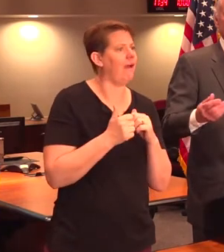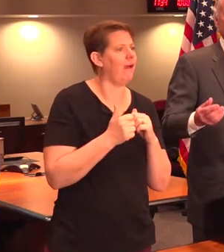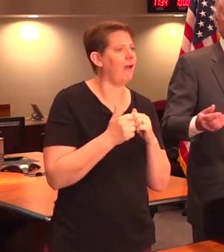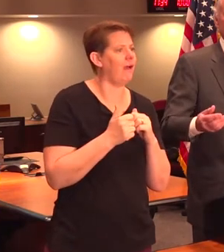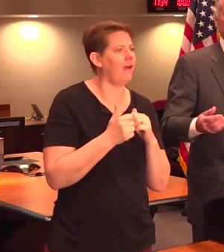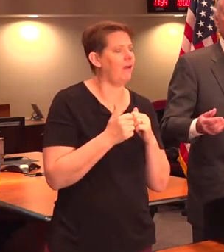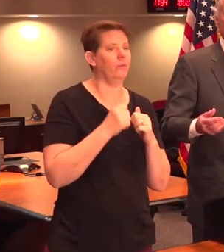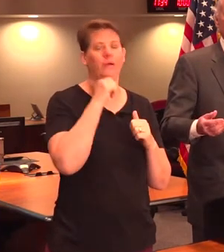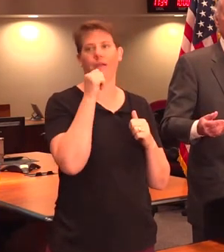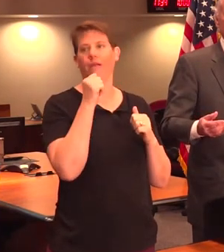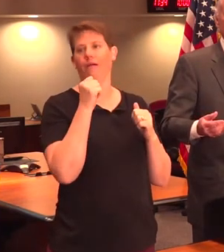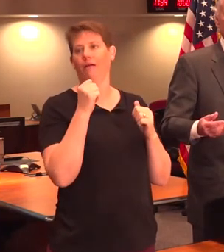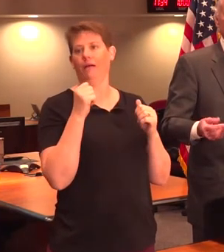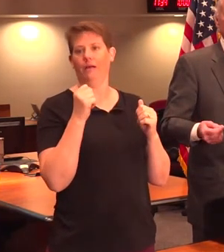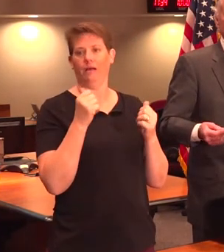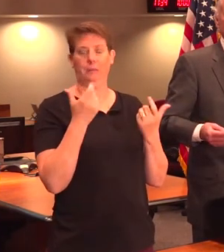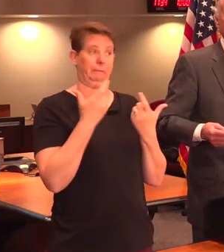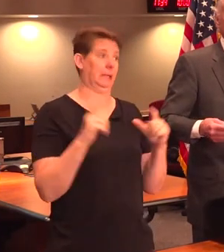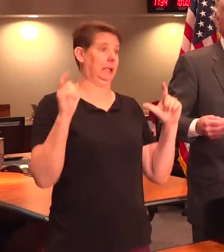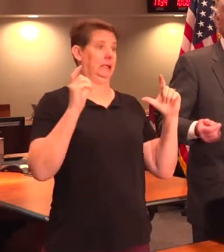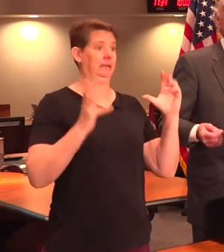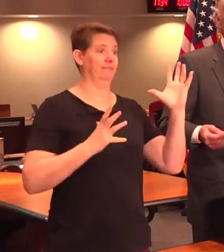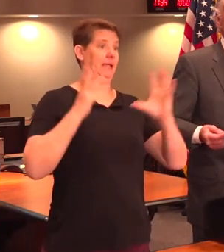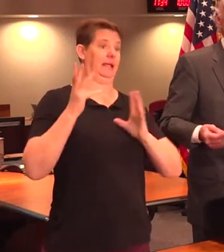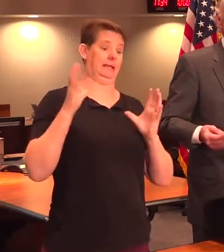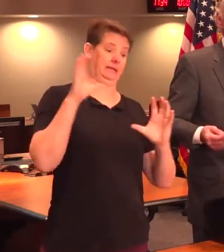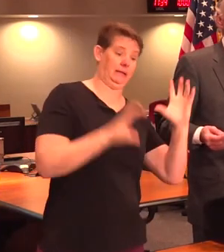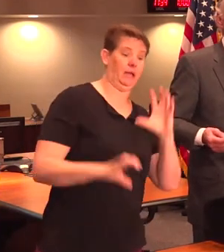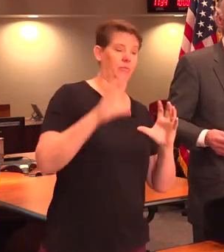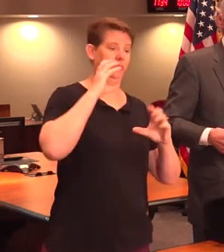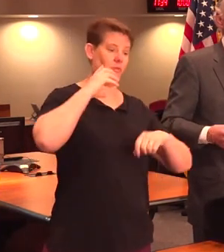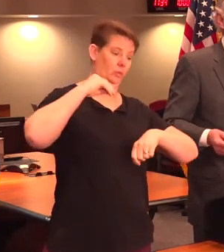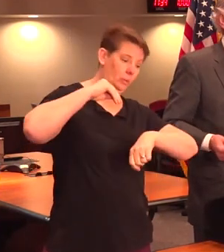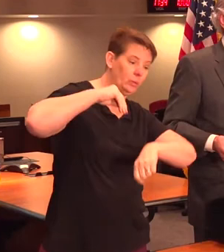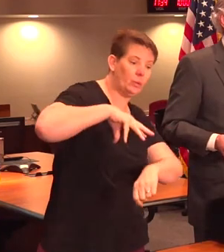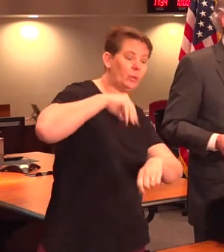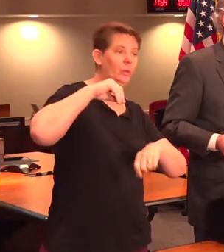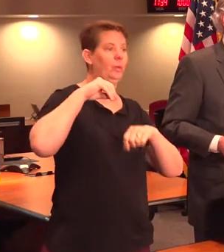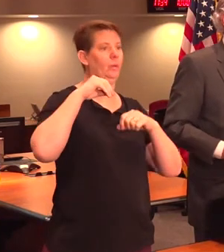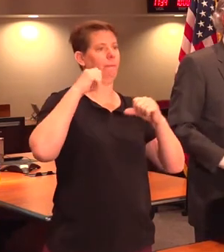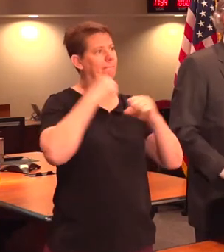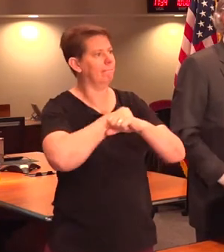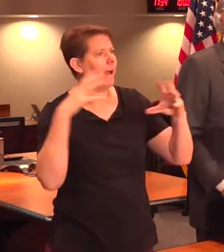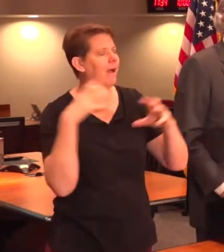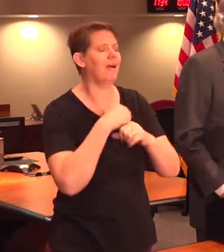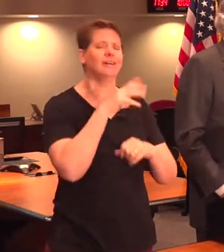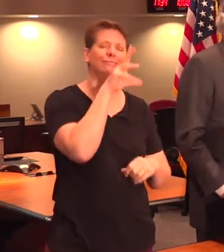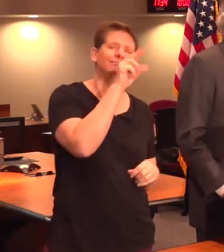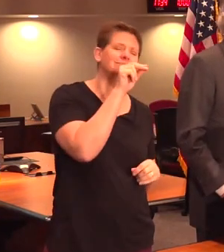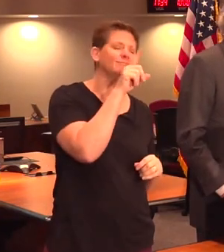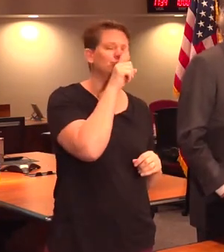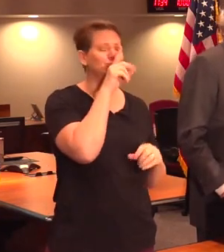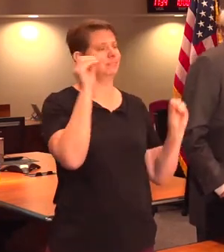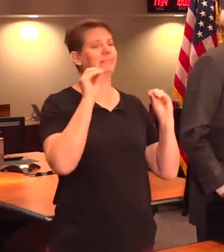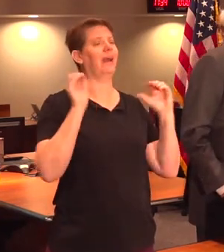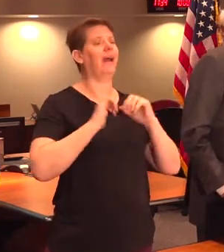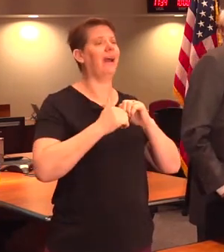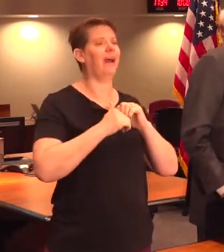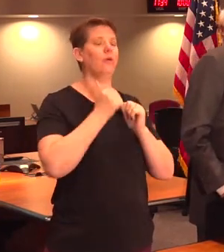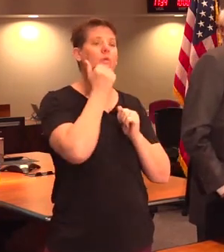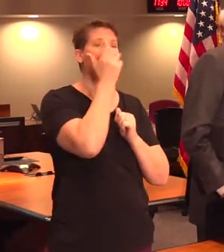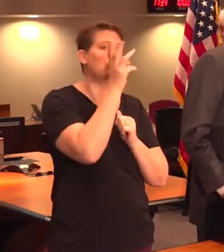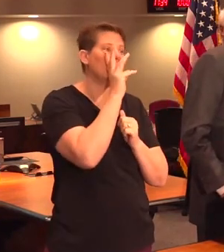Not with some dramatic chemical, not with radiation, not with the atomic bomb, but with warm water and soda.